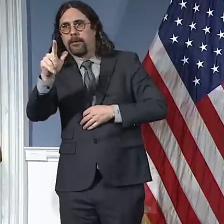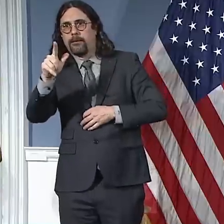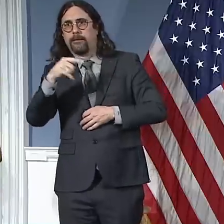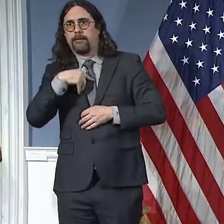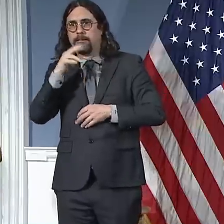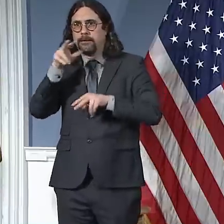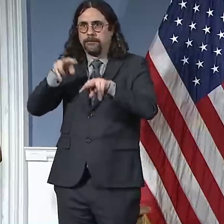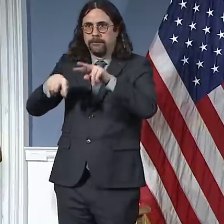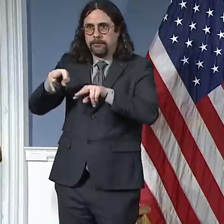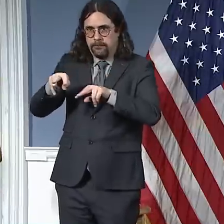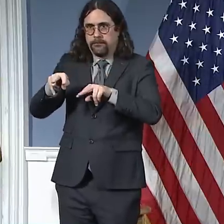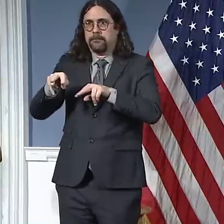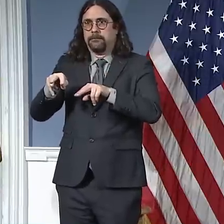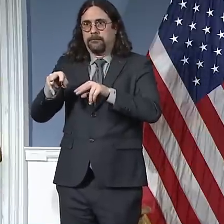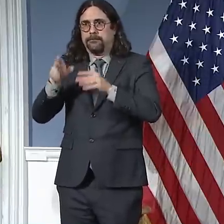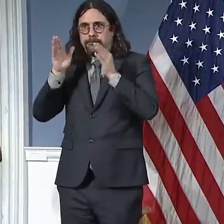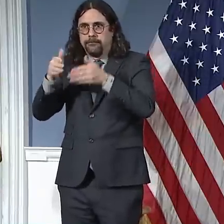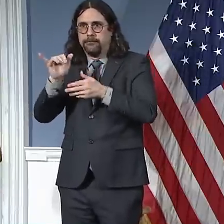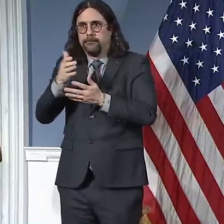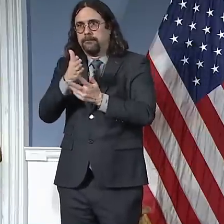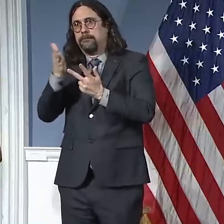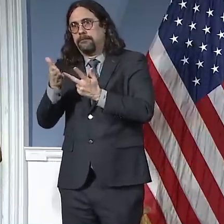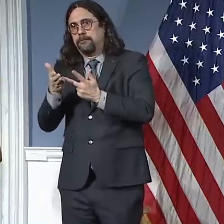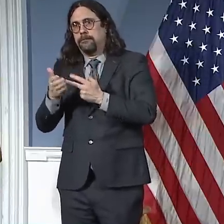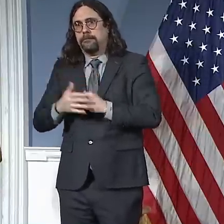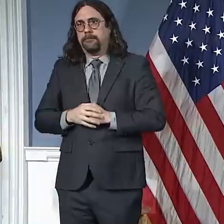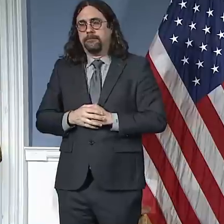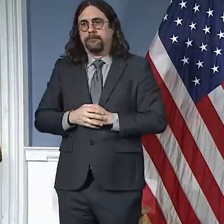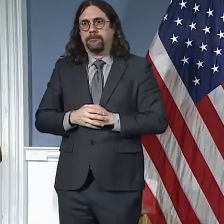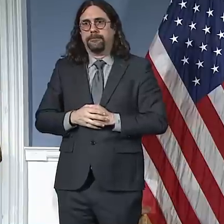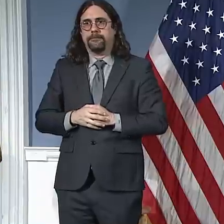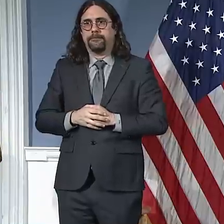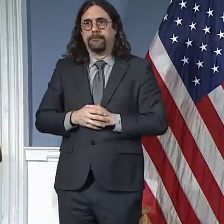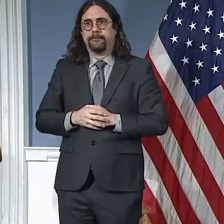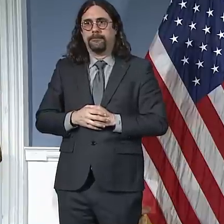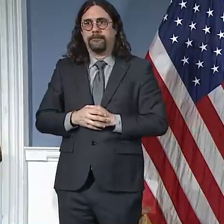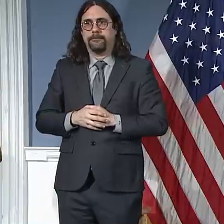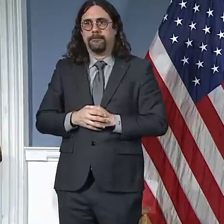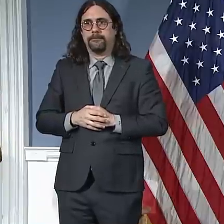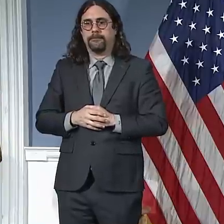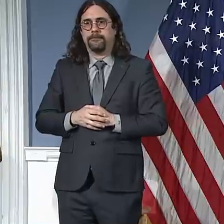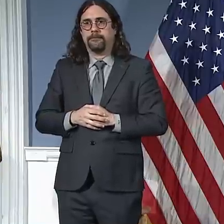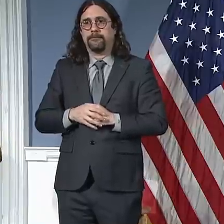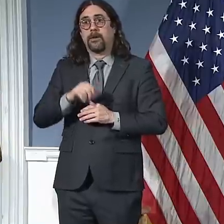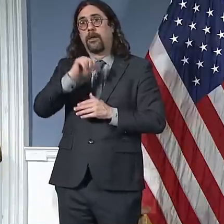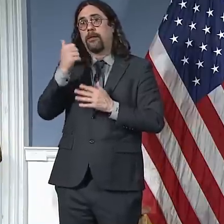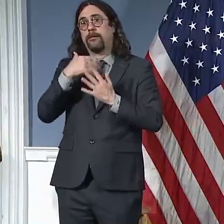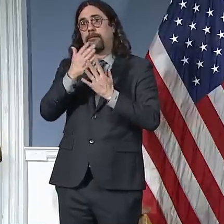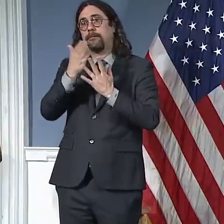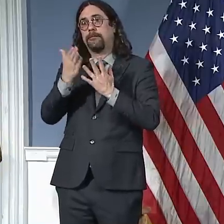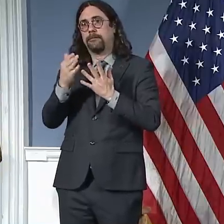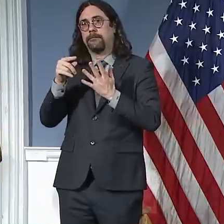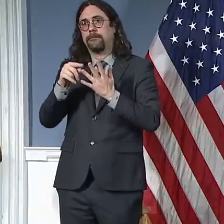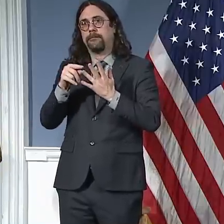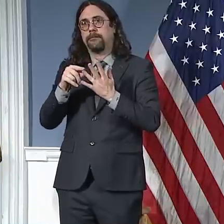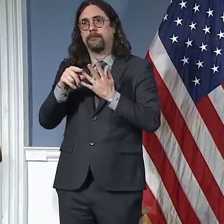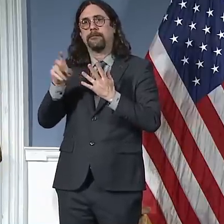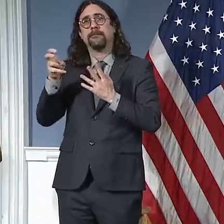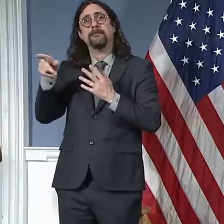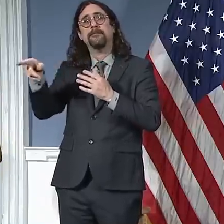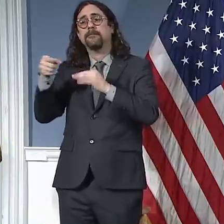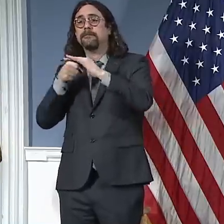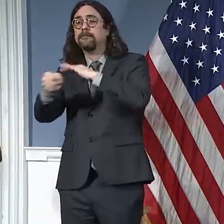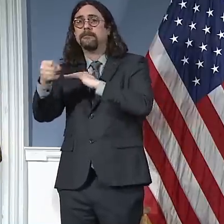700 that are technical parole violators. We will be working with the State of New York that has to